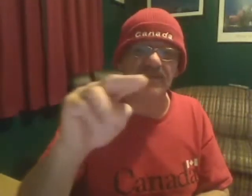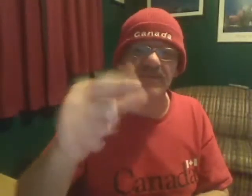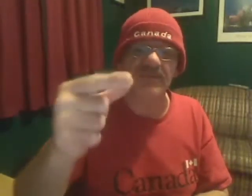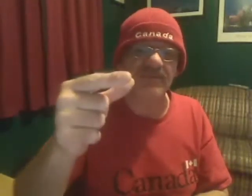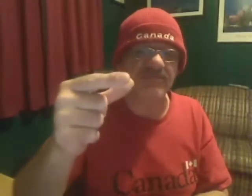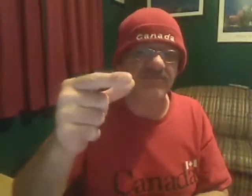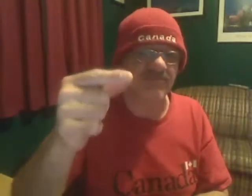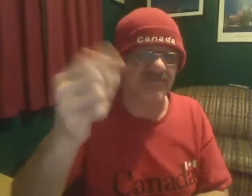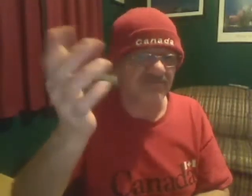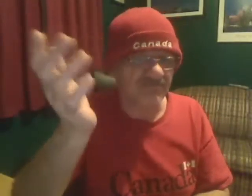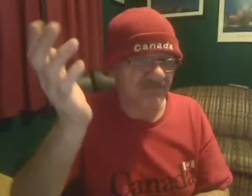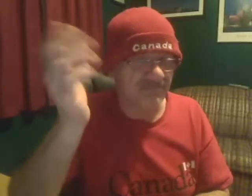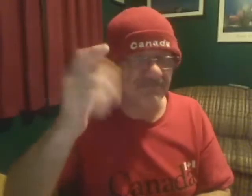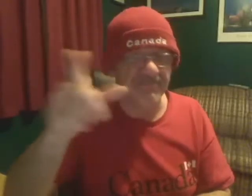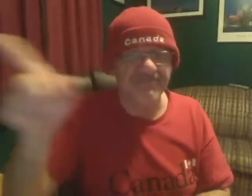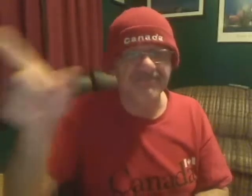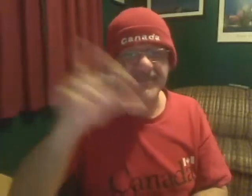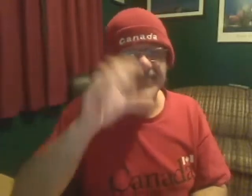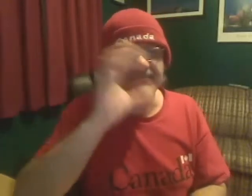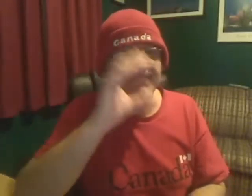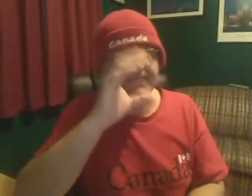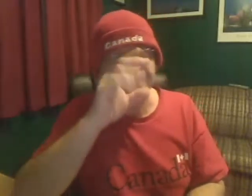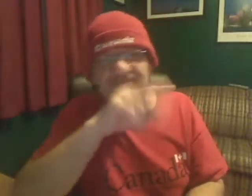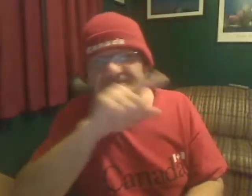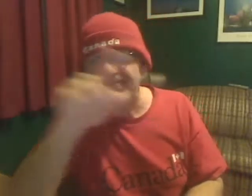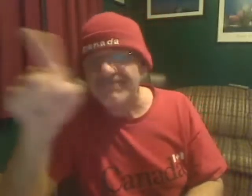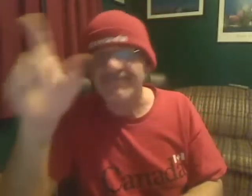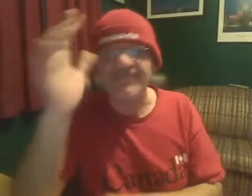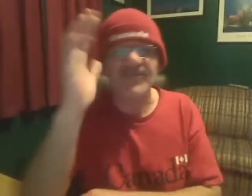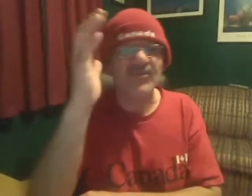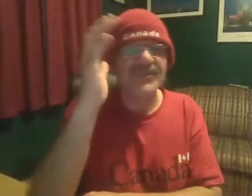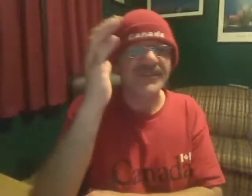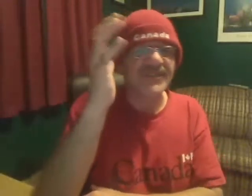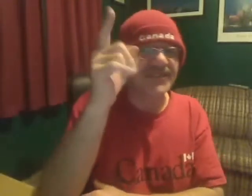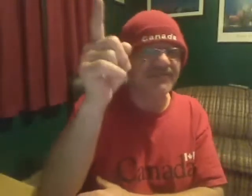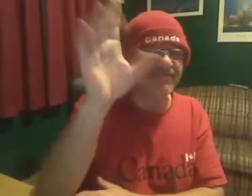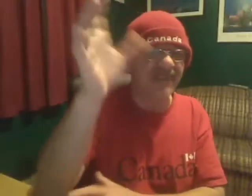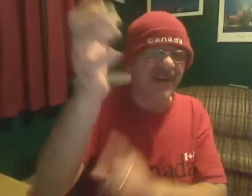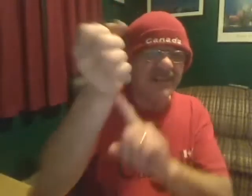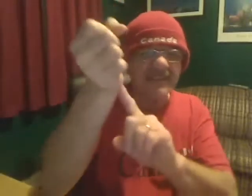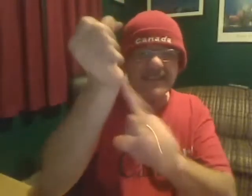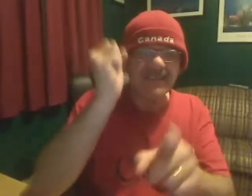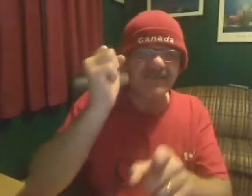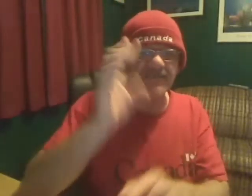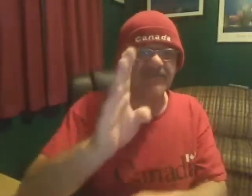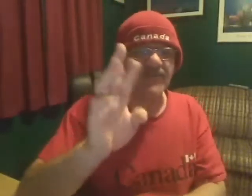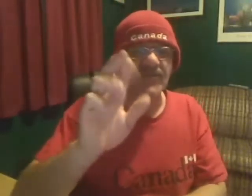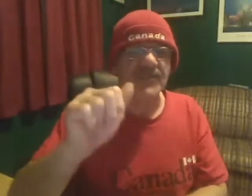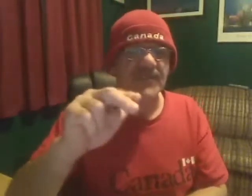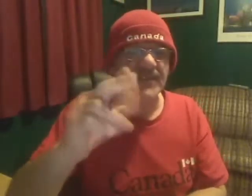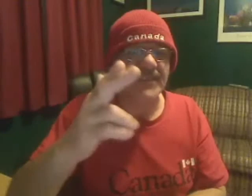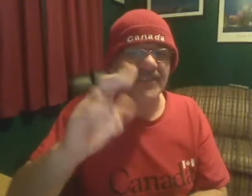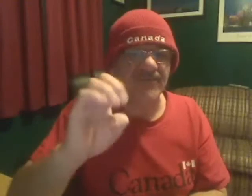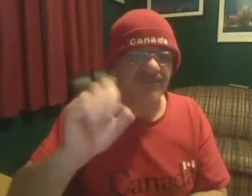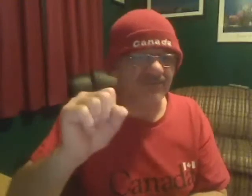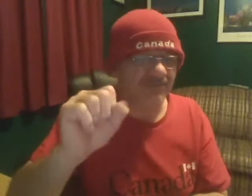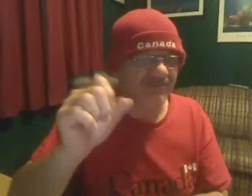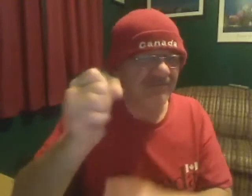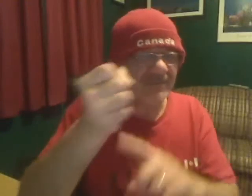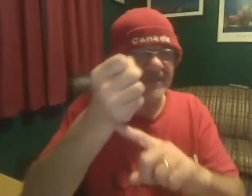we know what side we're on. The block was a $5 billion payout for Quebec. So for the Tories to survive, it means